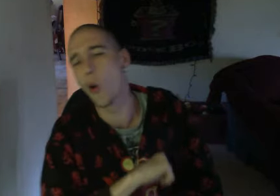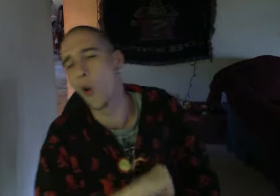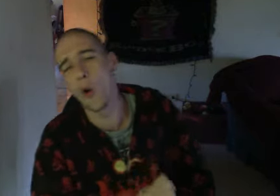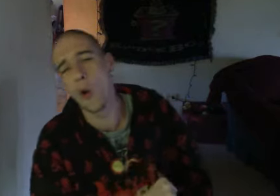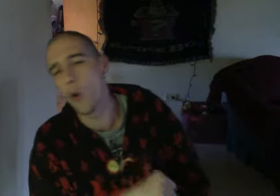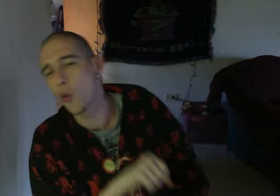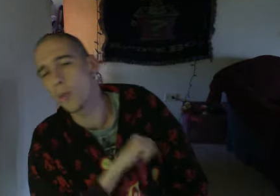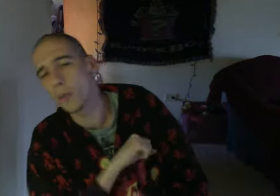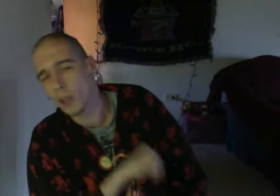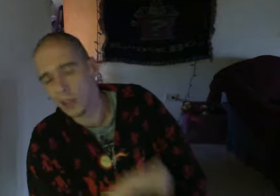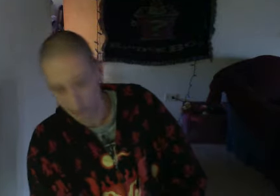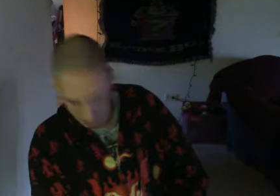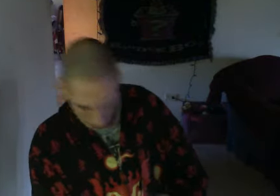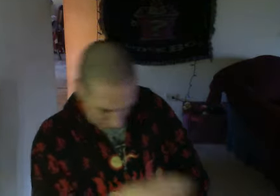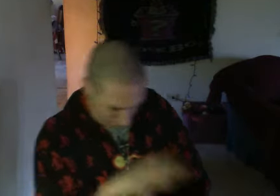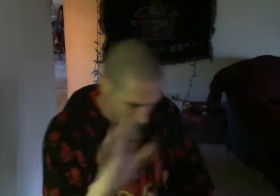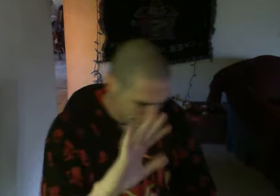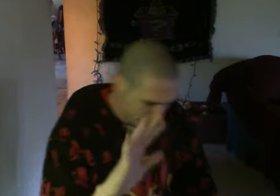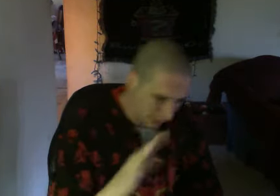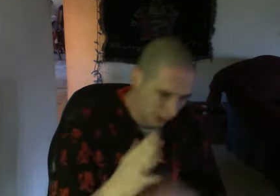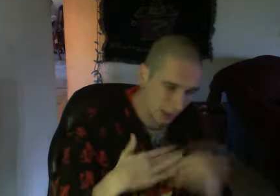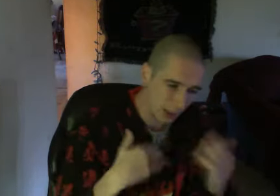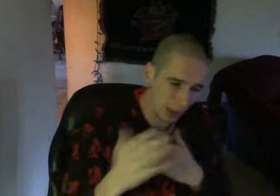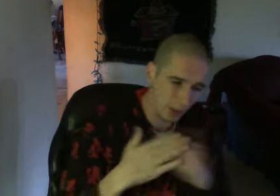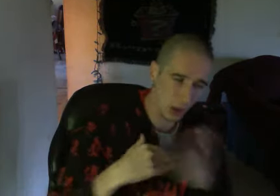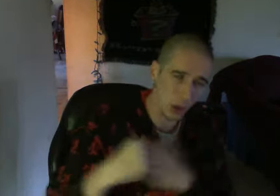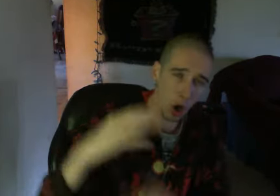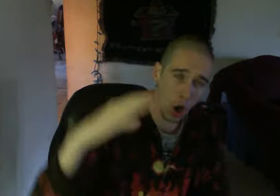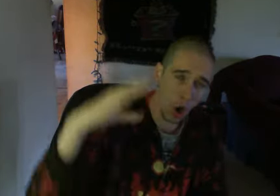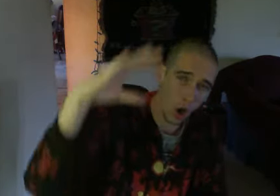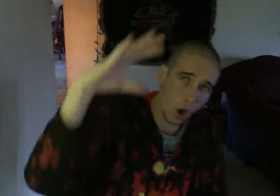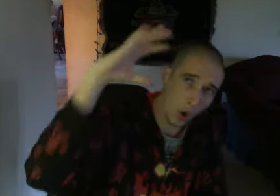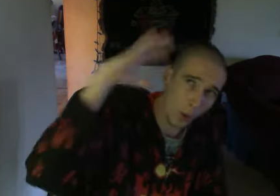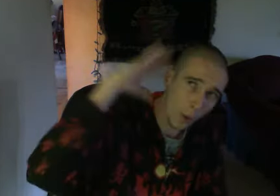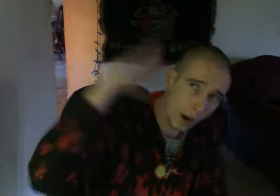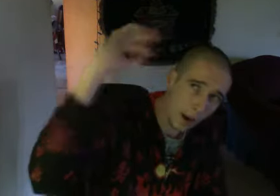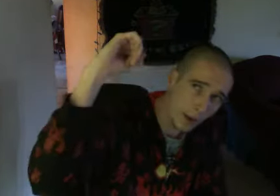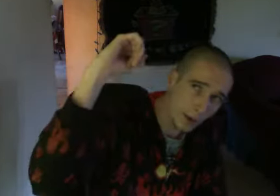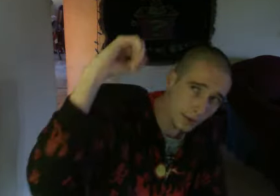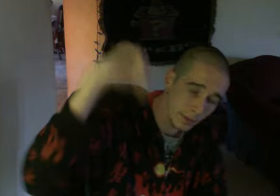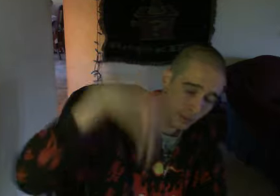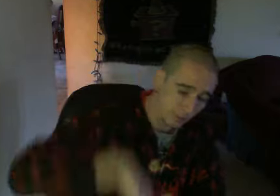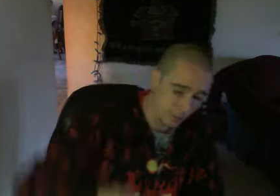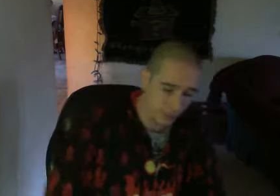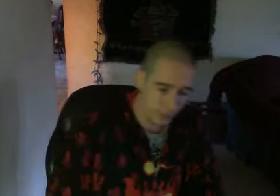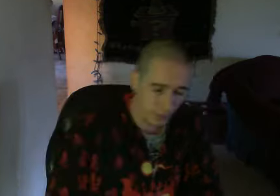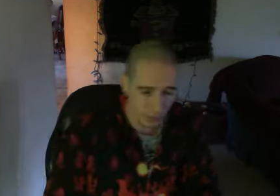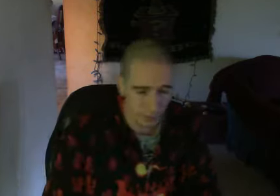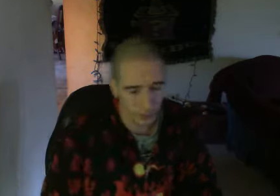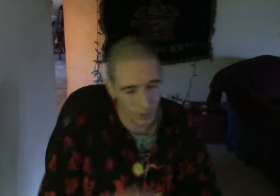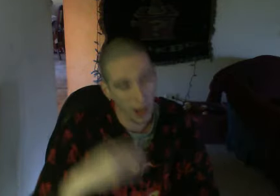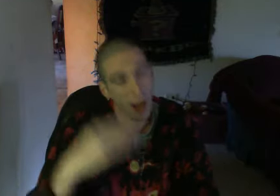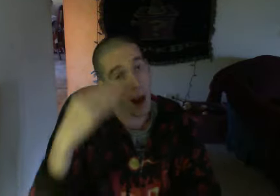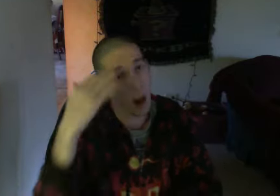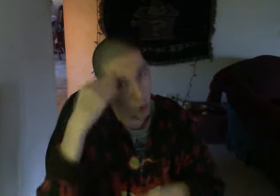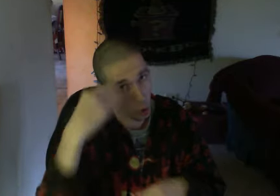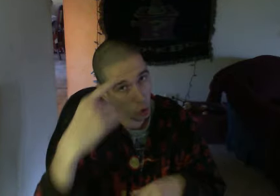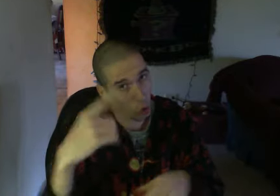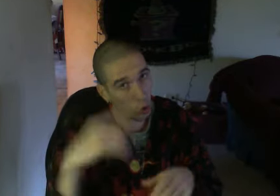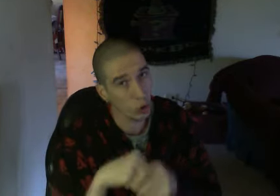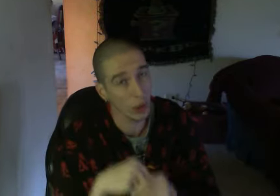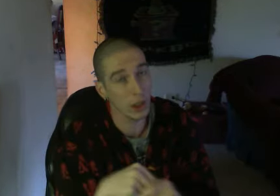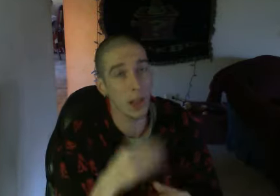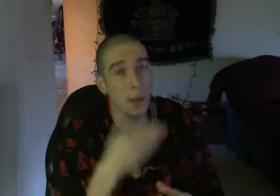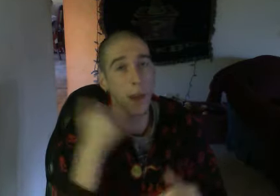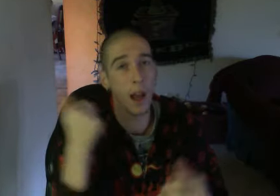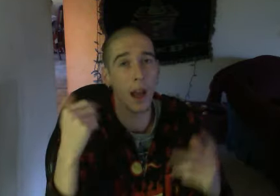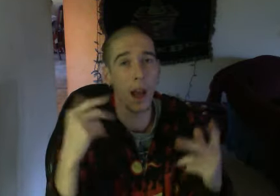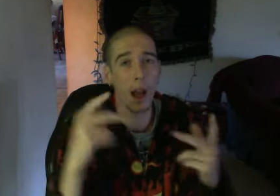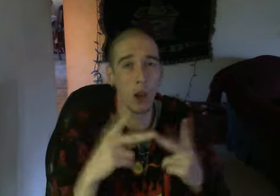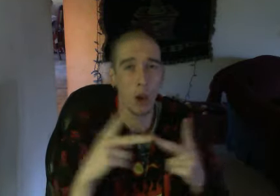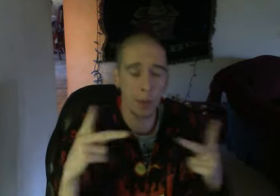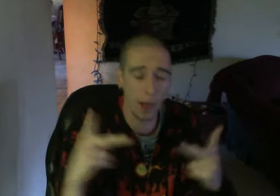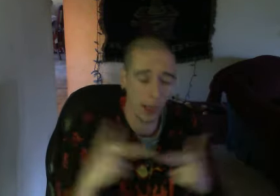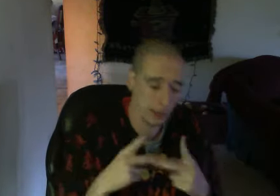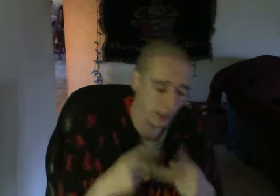me Even though they gone away I know you had a better place